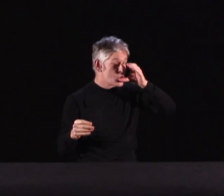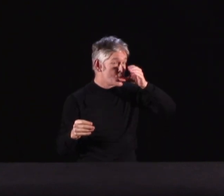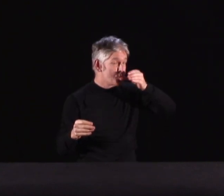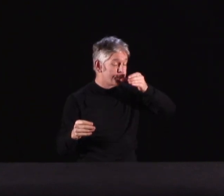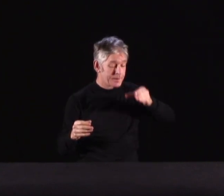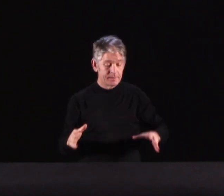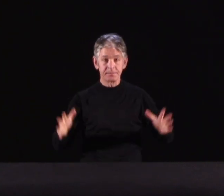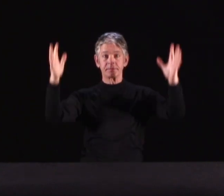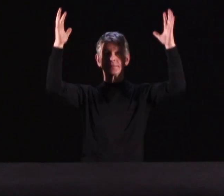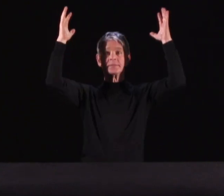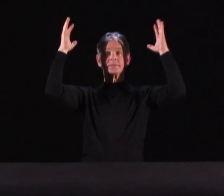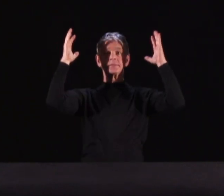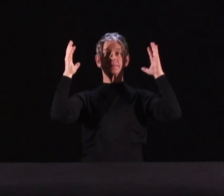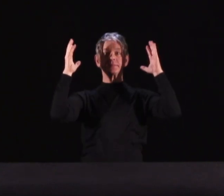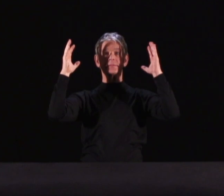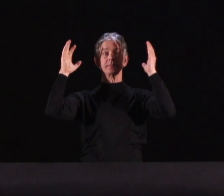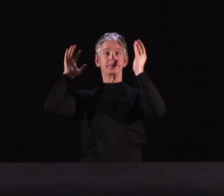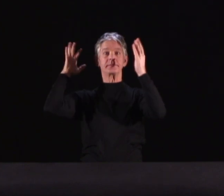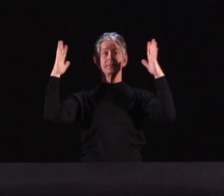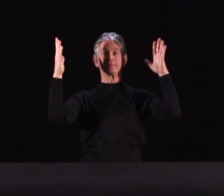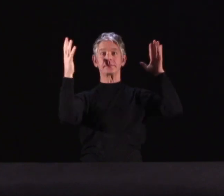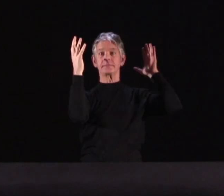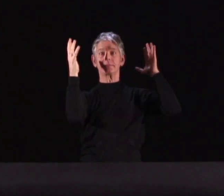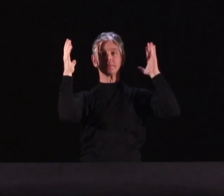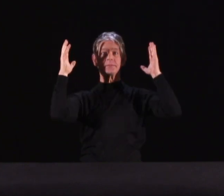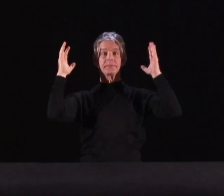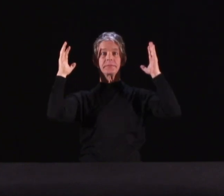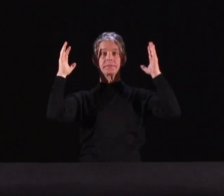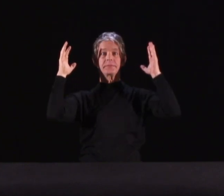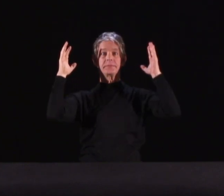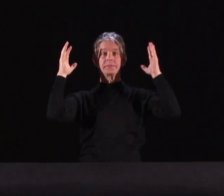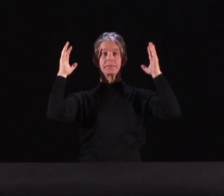put on their special pressure suits, and are driven to their waiting launch vehicle.